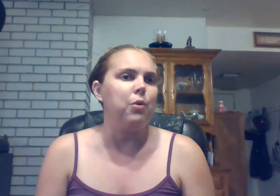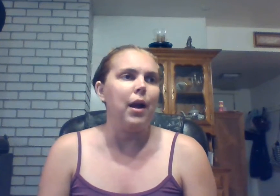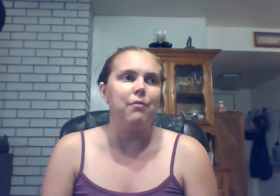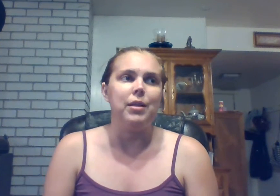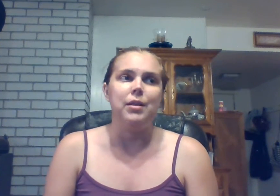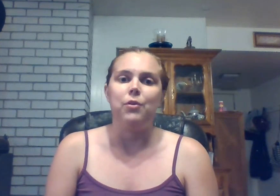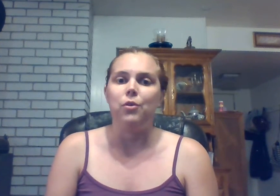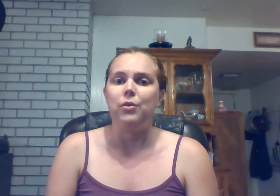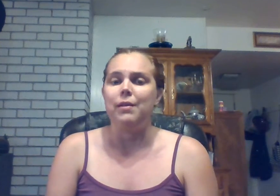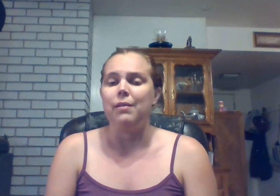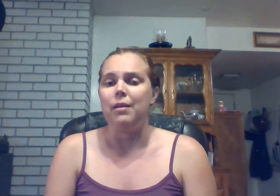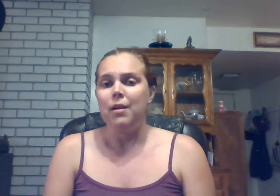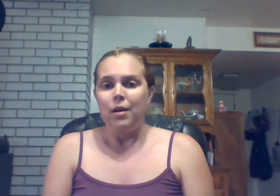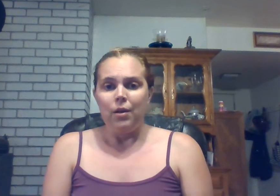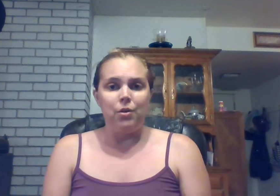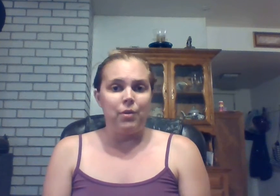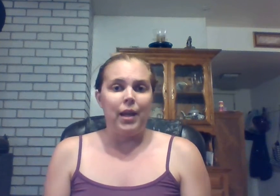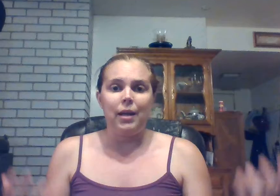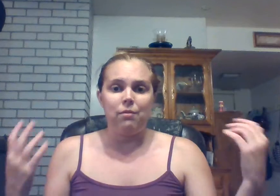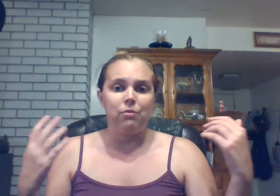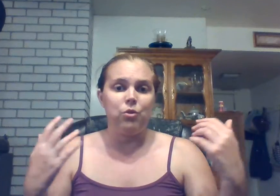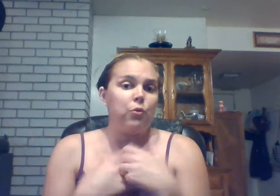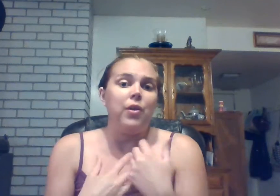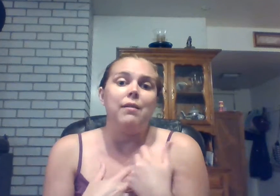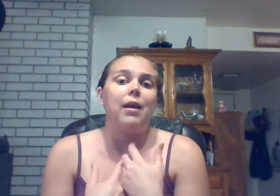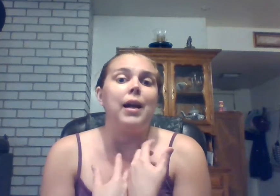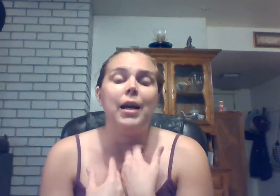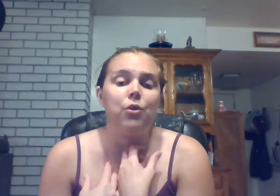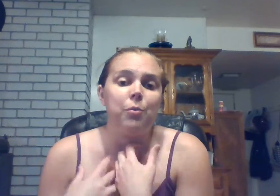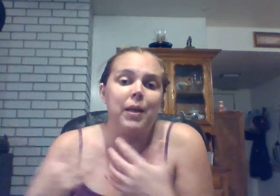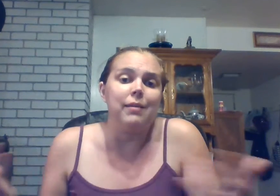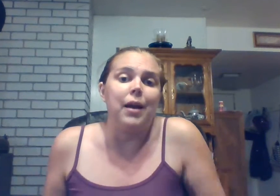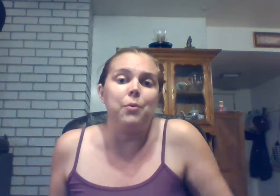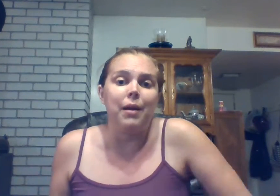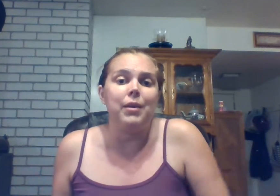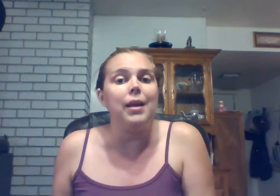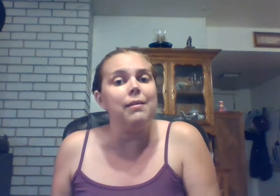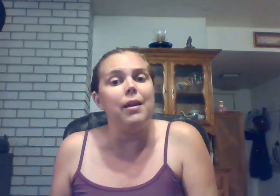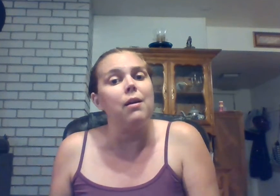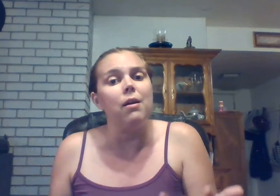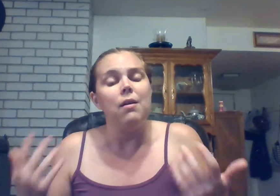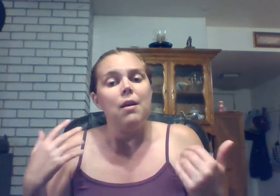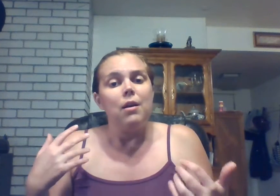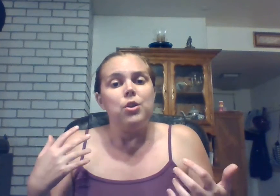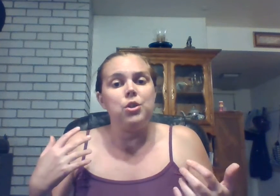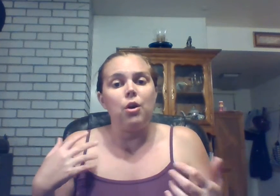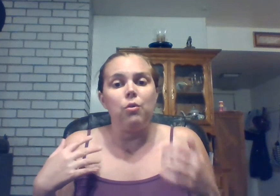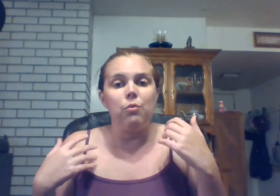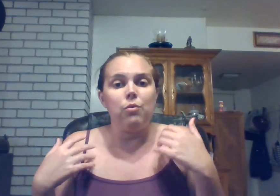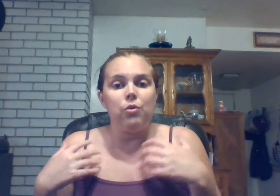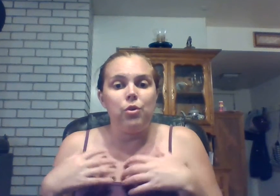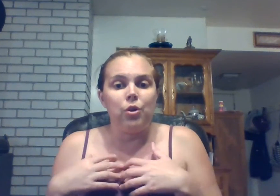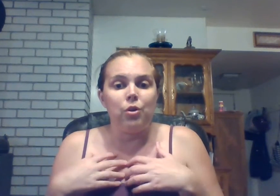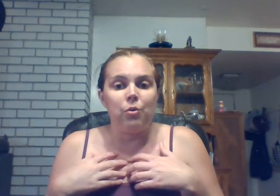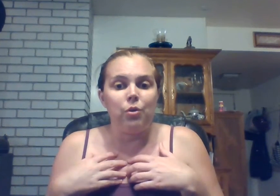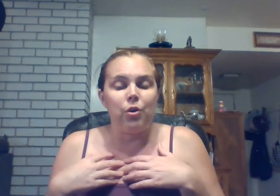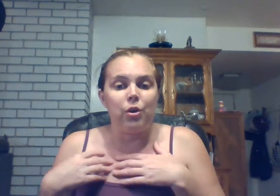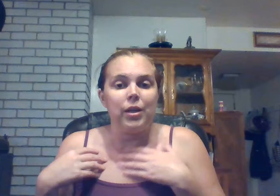who are having difficulties and you can't do things like i do because i don't have kids here so you're you're